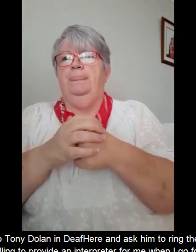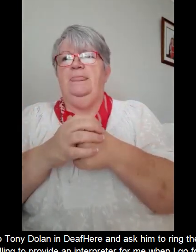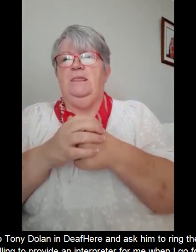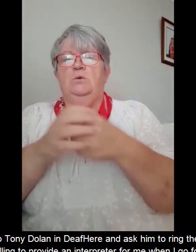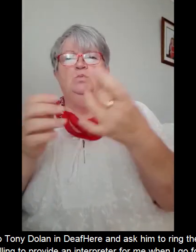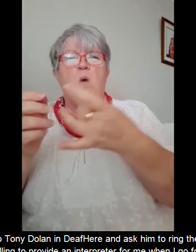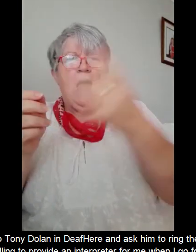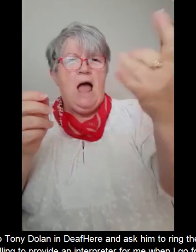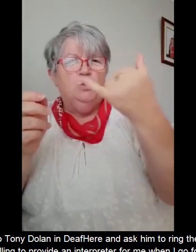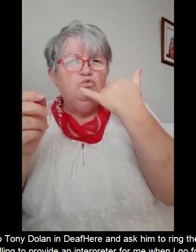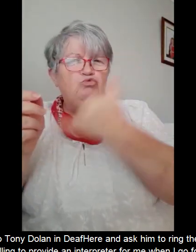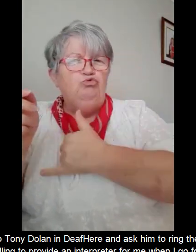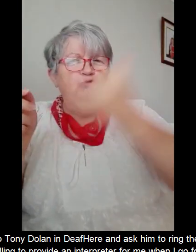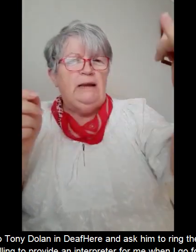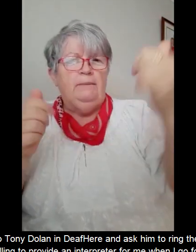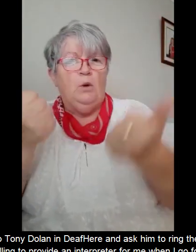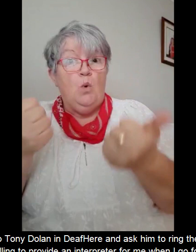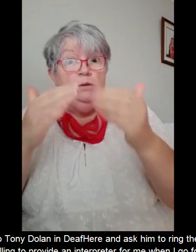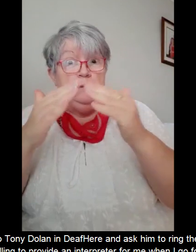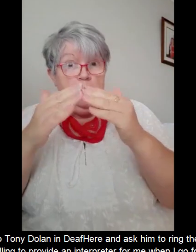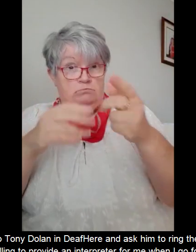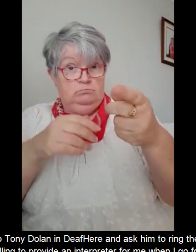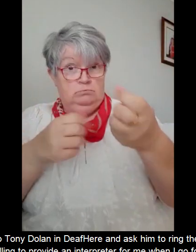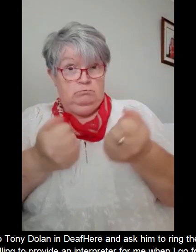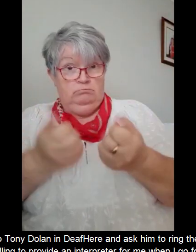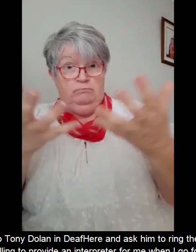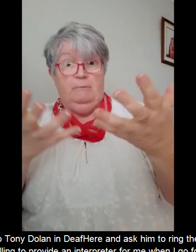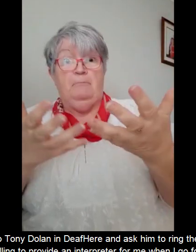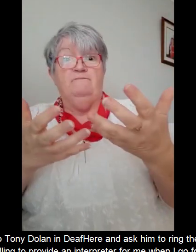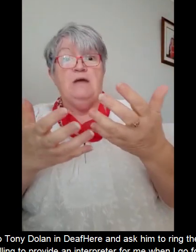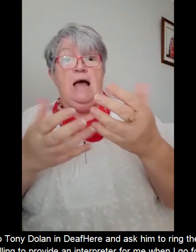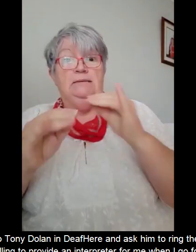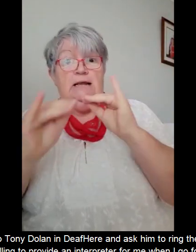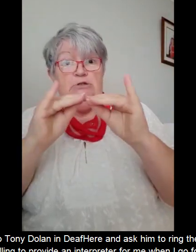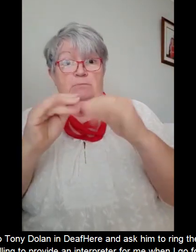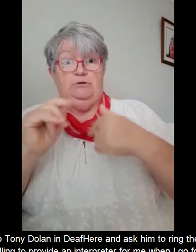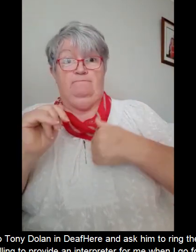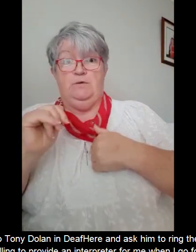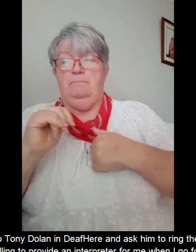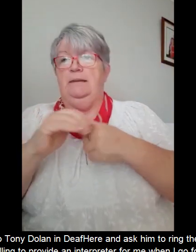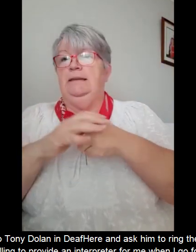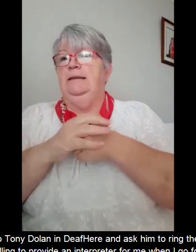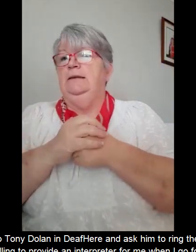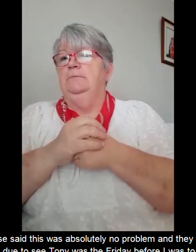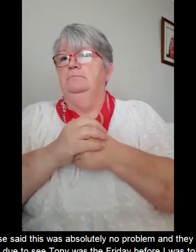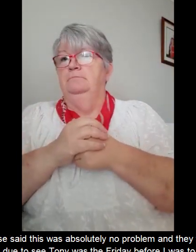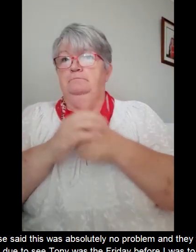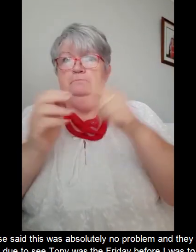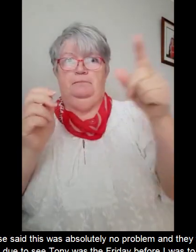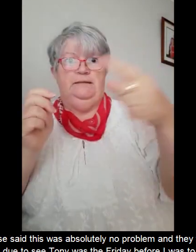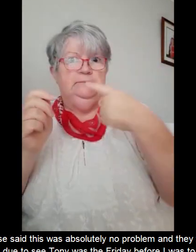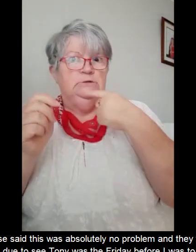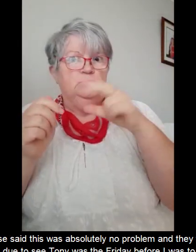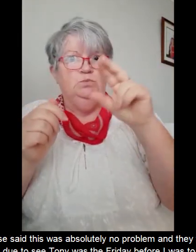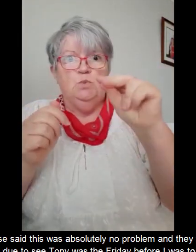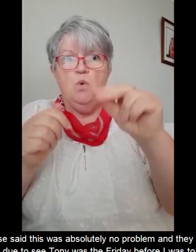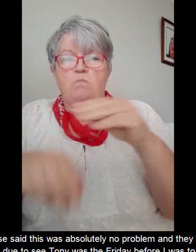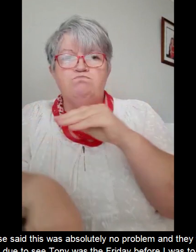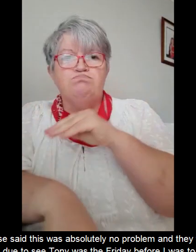and see if they'd be willing to provide an interpreter for me when I go for my jury service. The courthouse said this was absolutely no problem